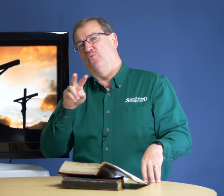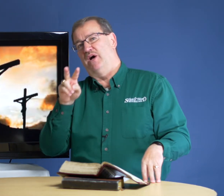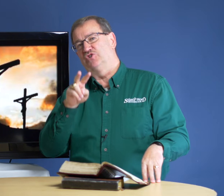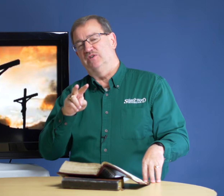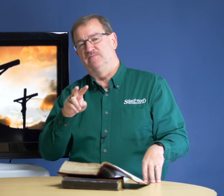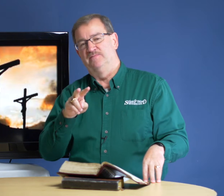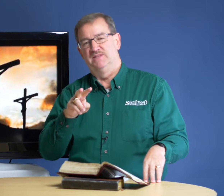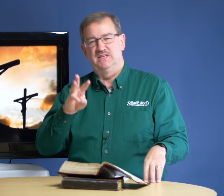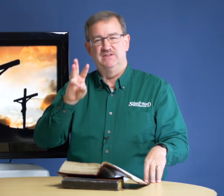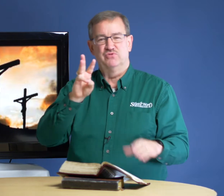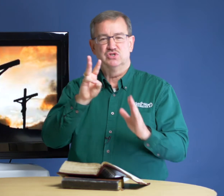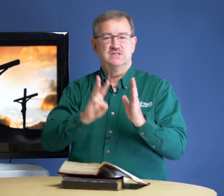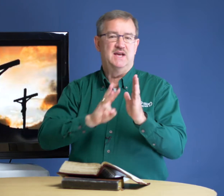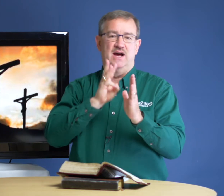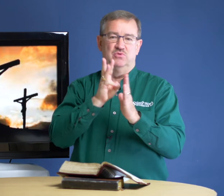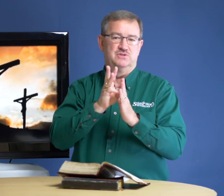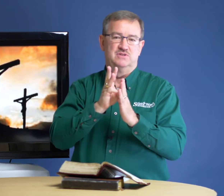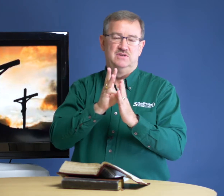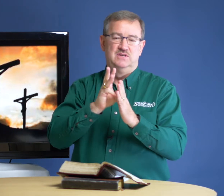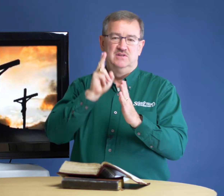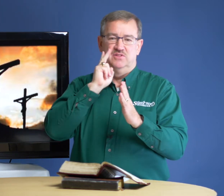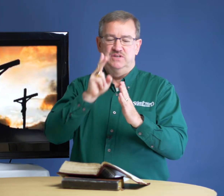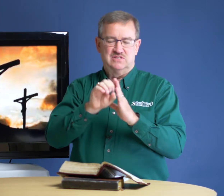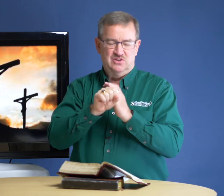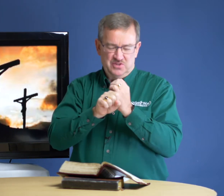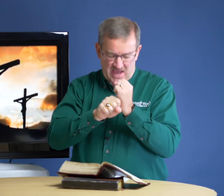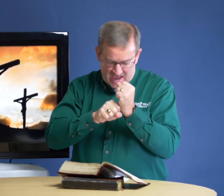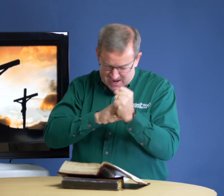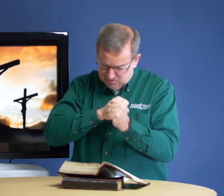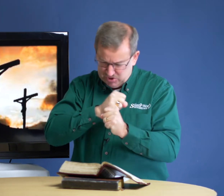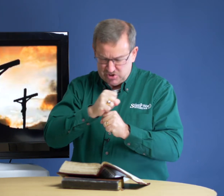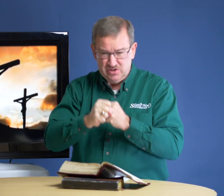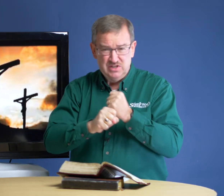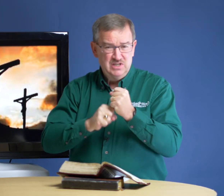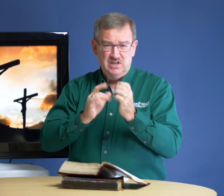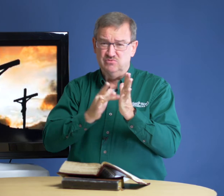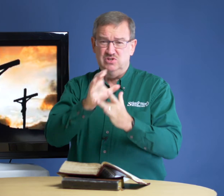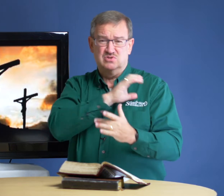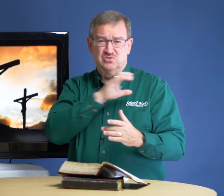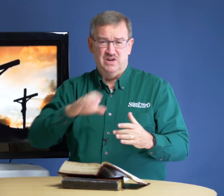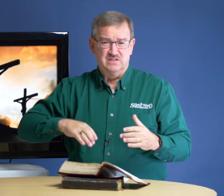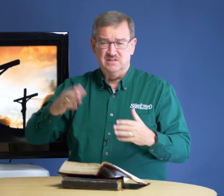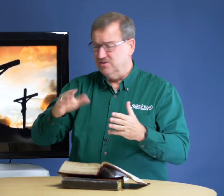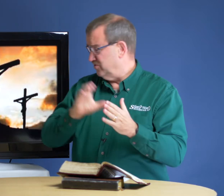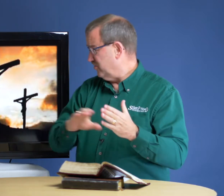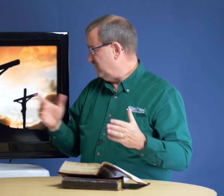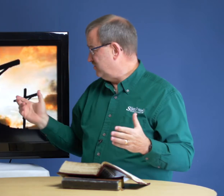watching. And for six hours, they saw the anguish of Jesus Christ there on the cross.